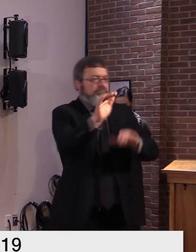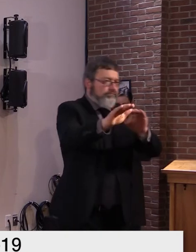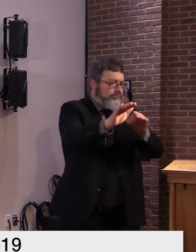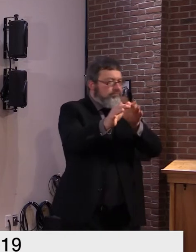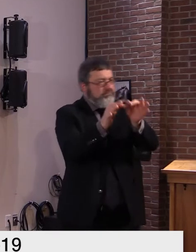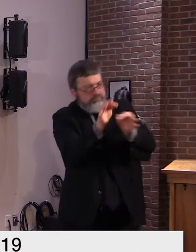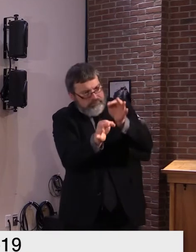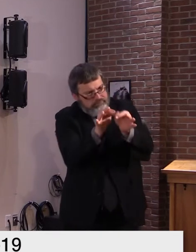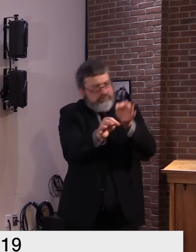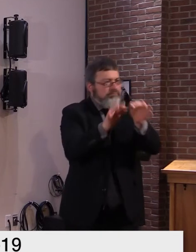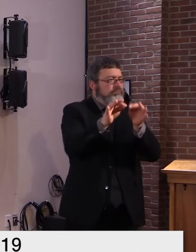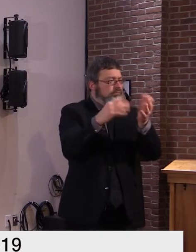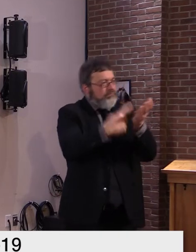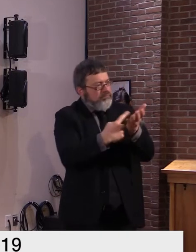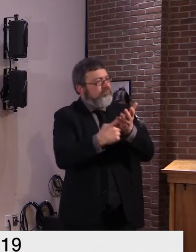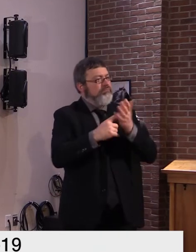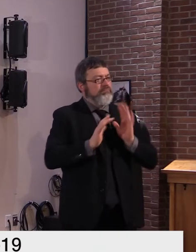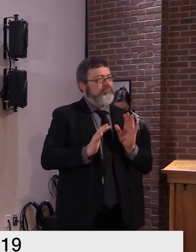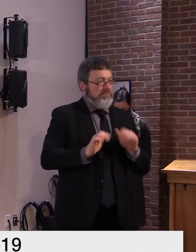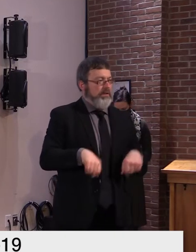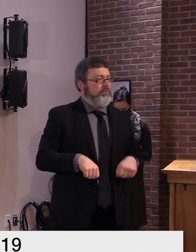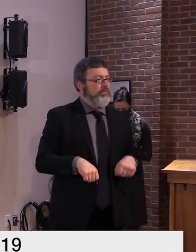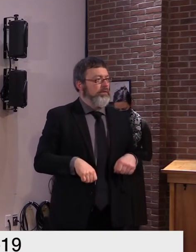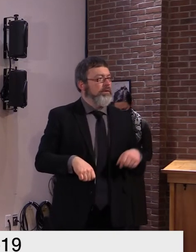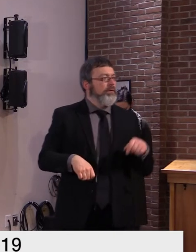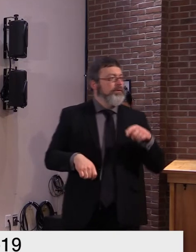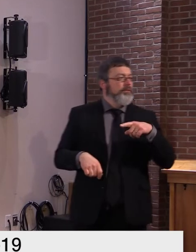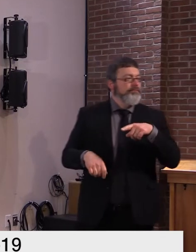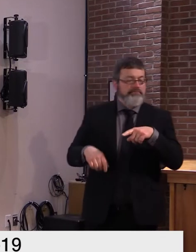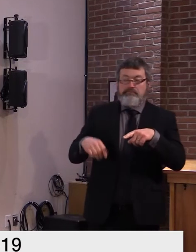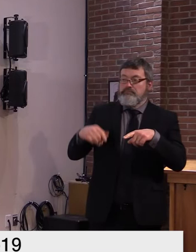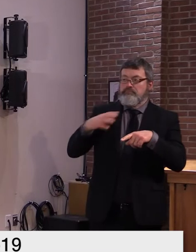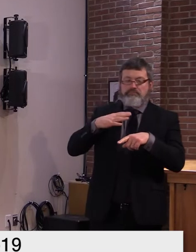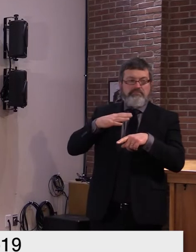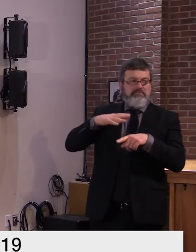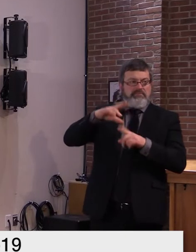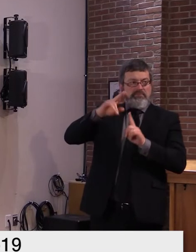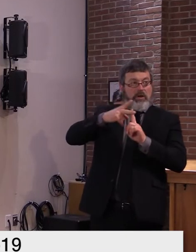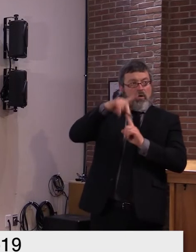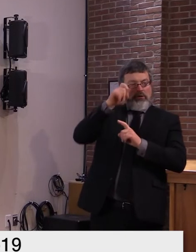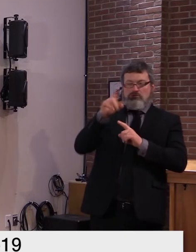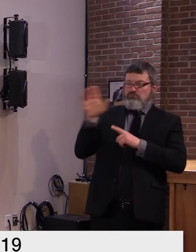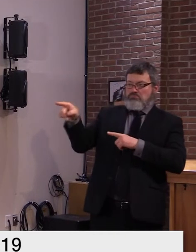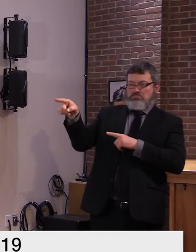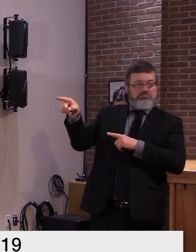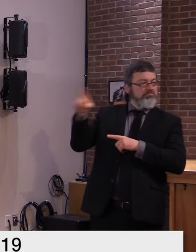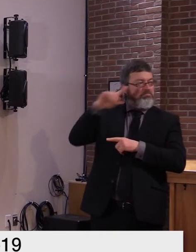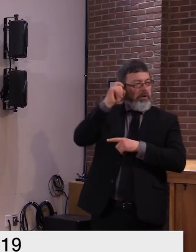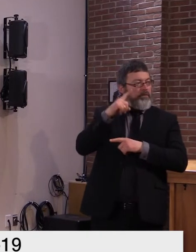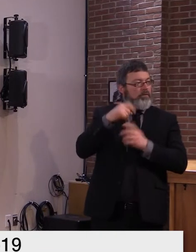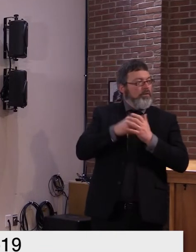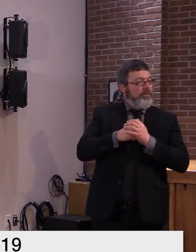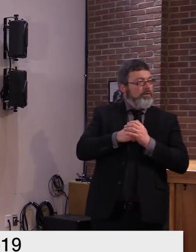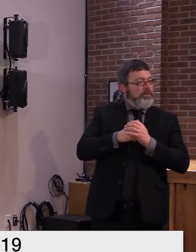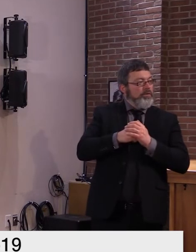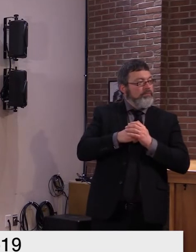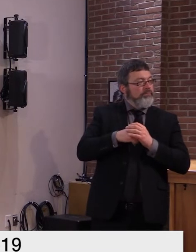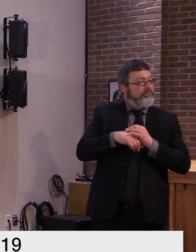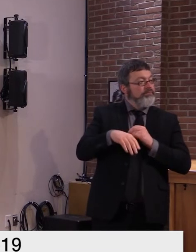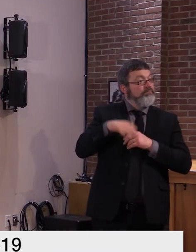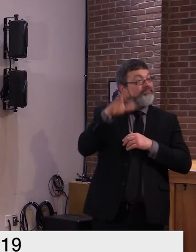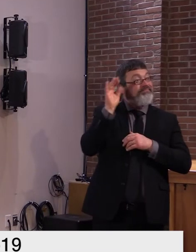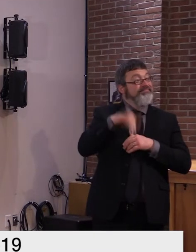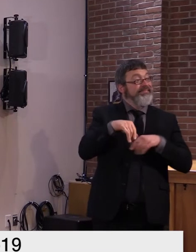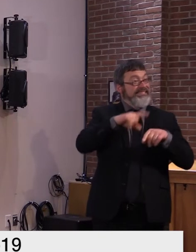okay uh and just a question for you governor what do you think of the texas lawsuit uh challenging the four other states